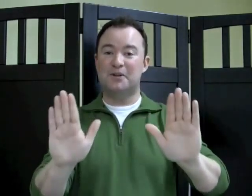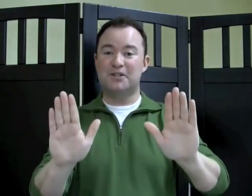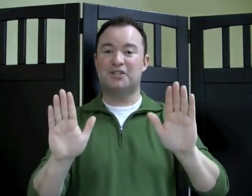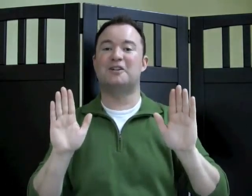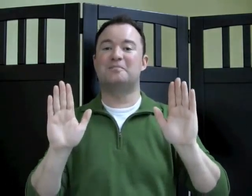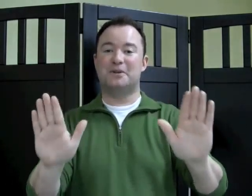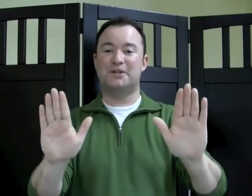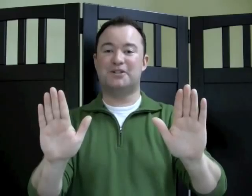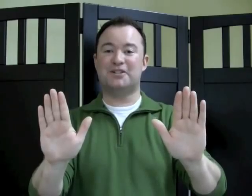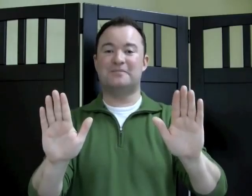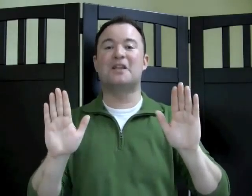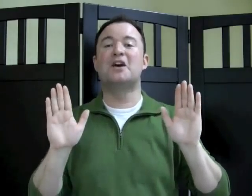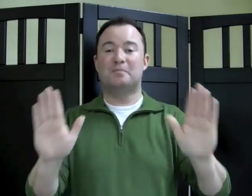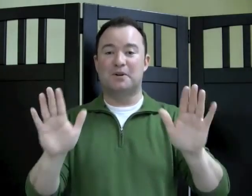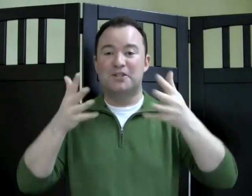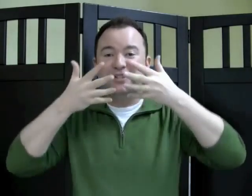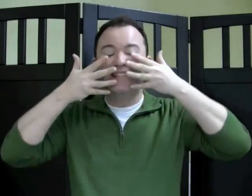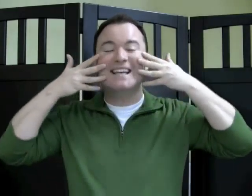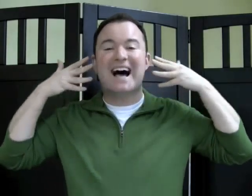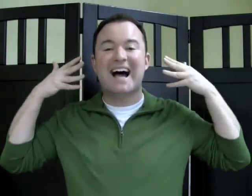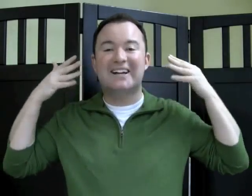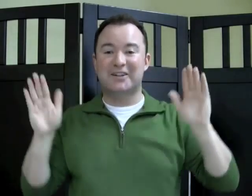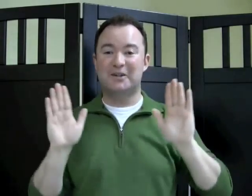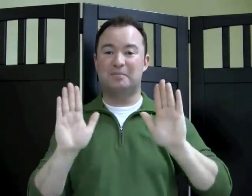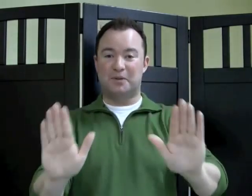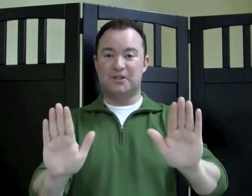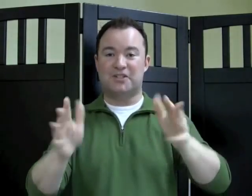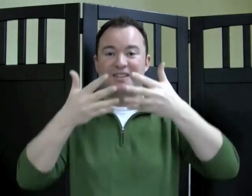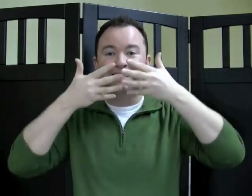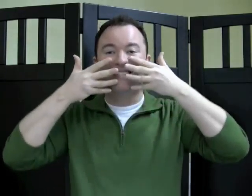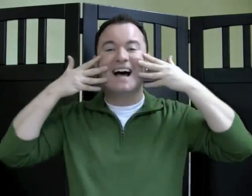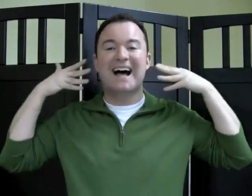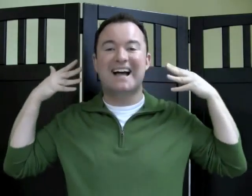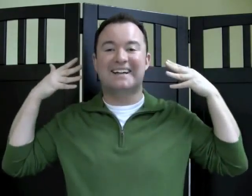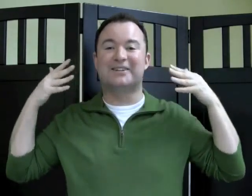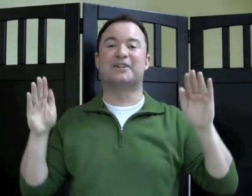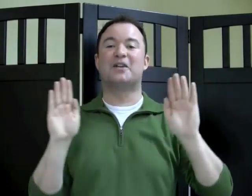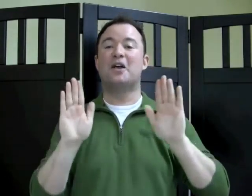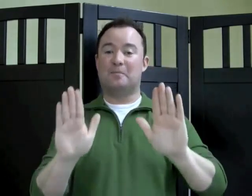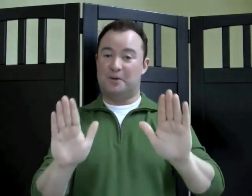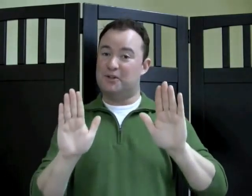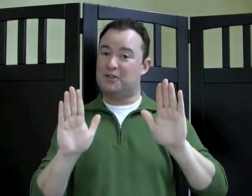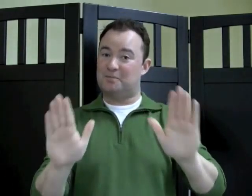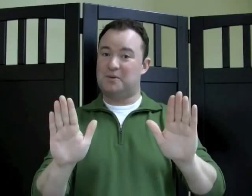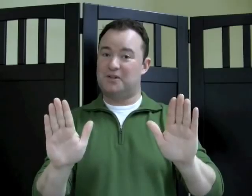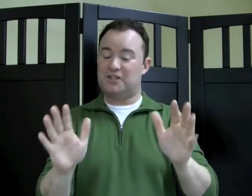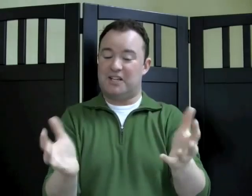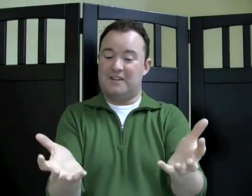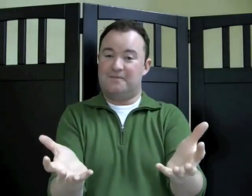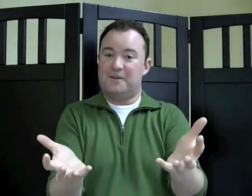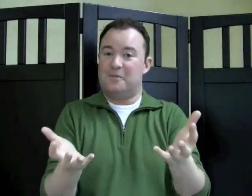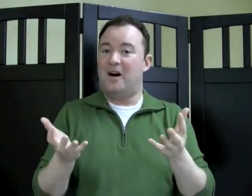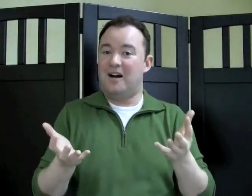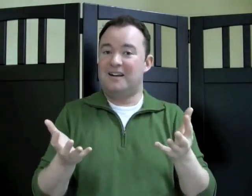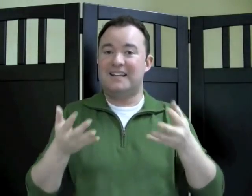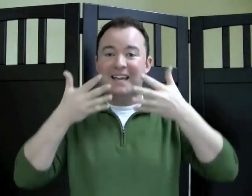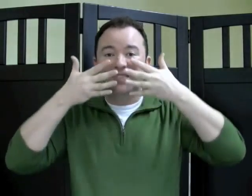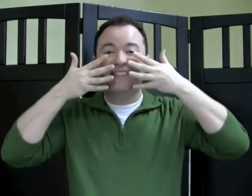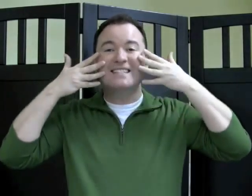push, push. Push the tiger, push the tiger, push, push. If you wanna get the